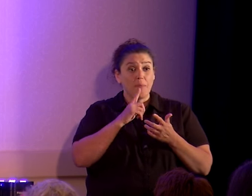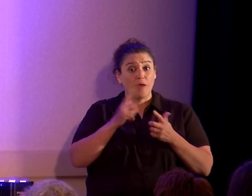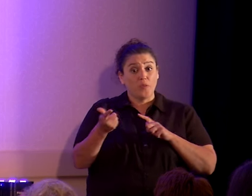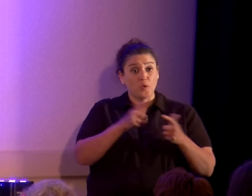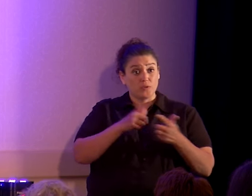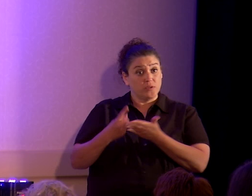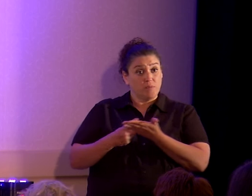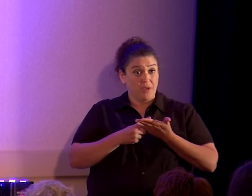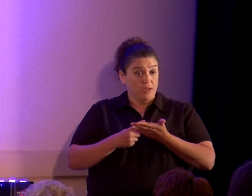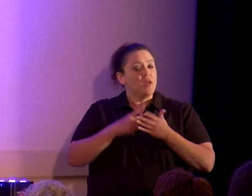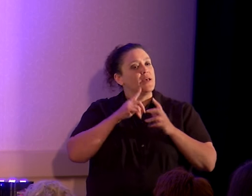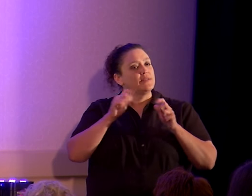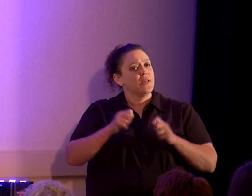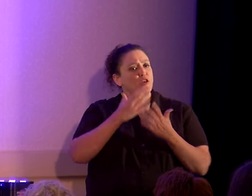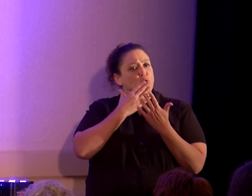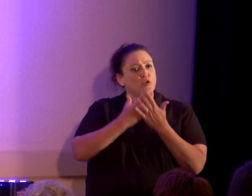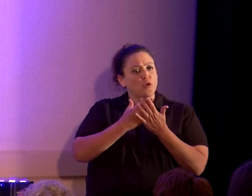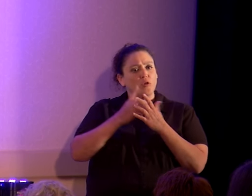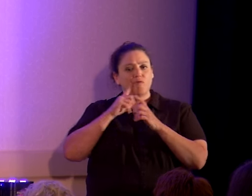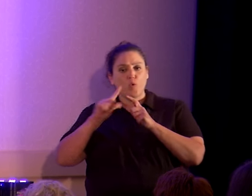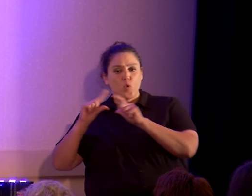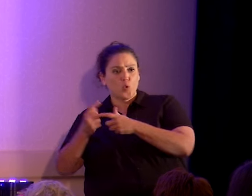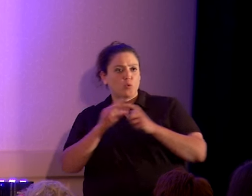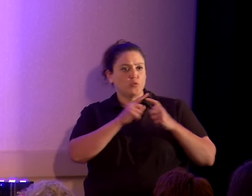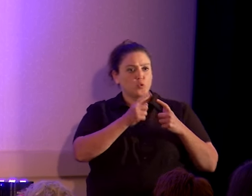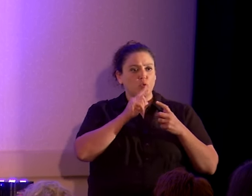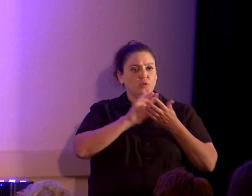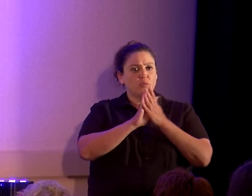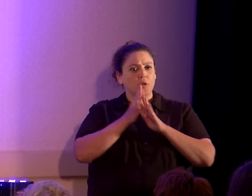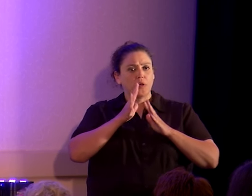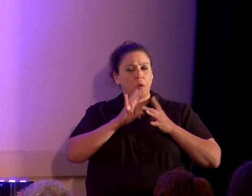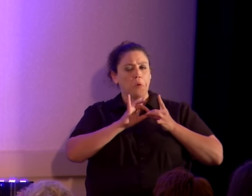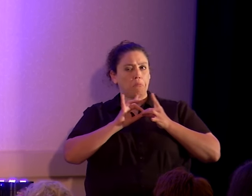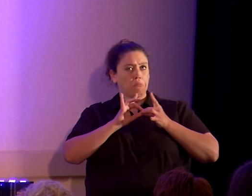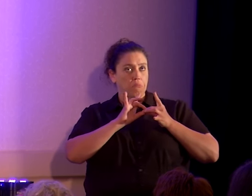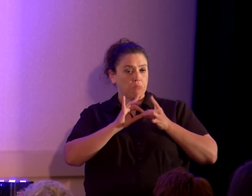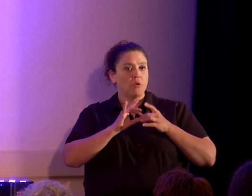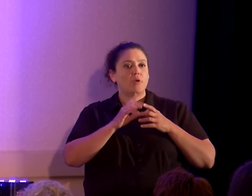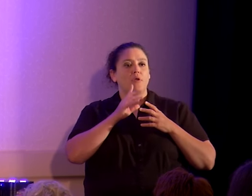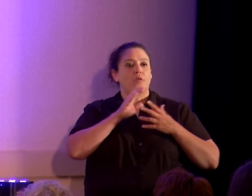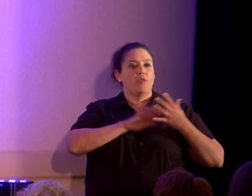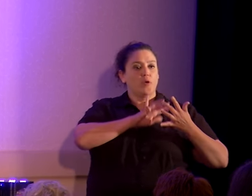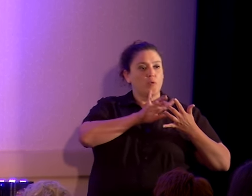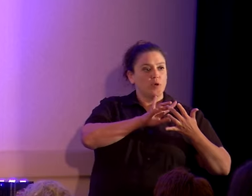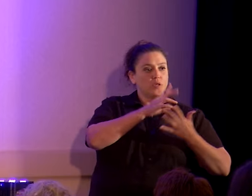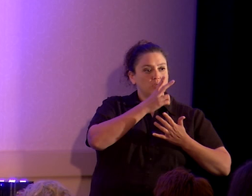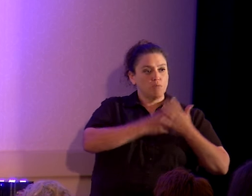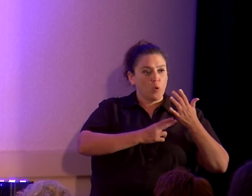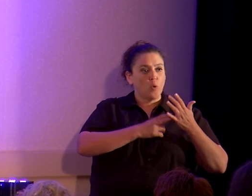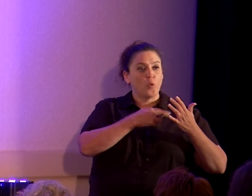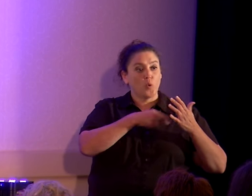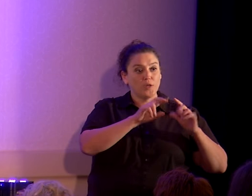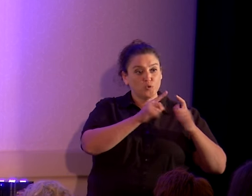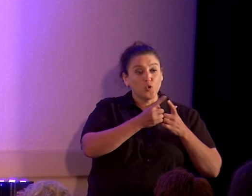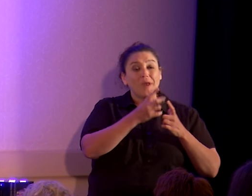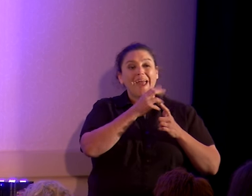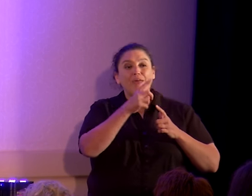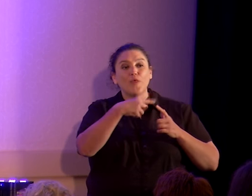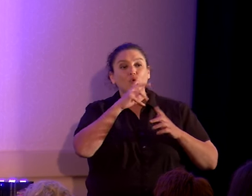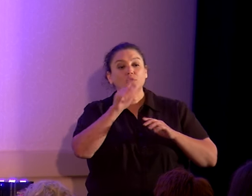building groups and bridging gaps between groups. They reach both the religious, the closeted atheists as well,